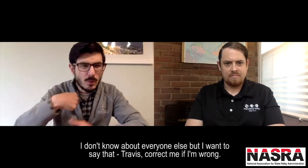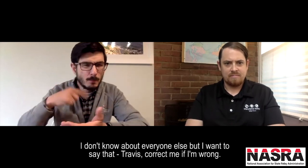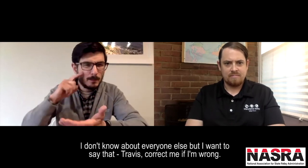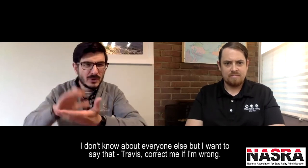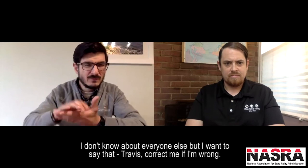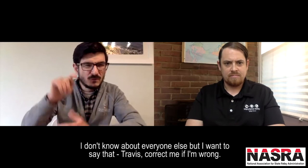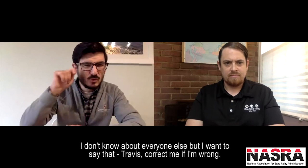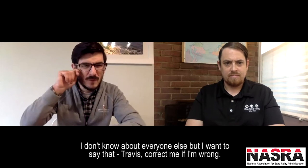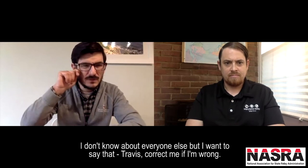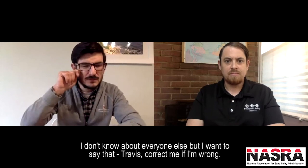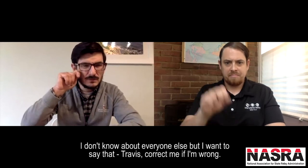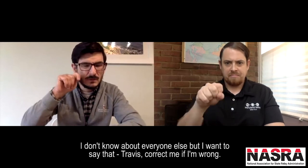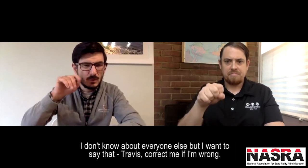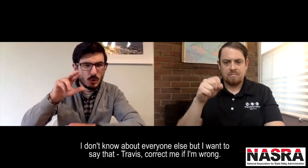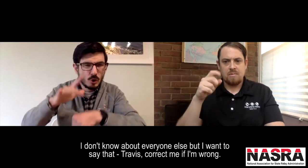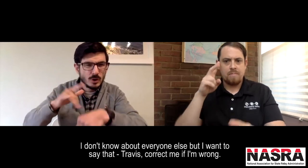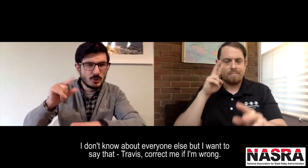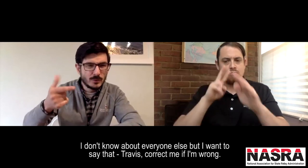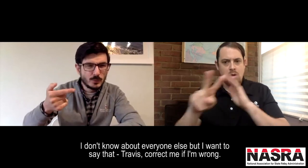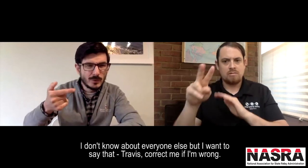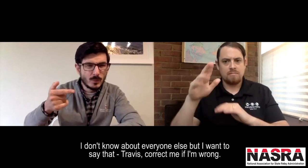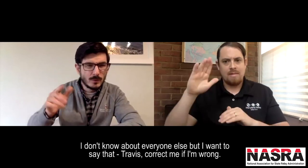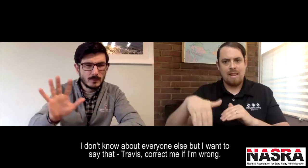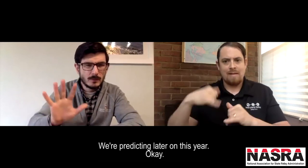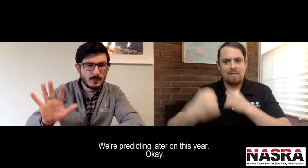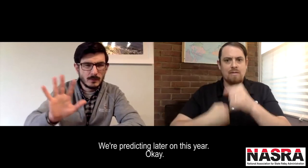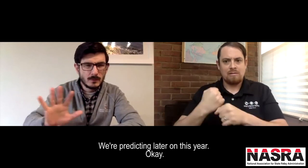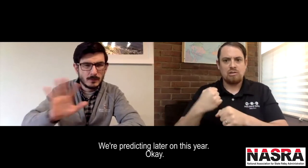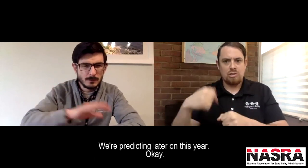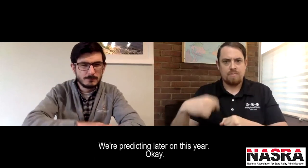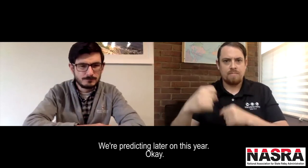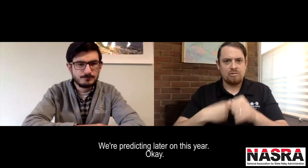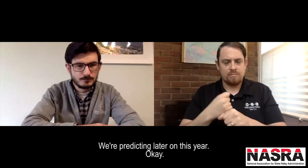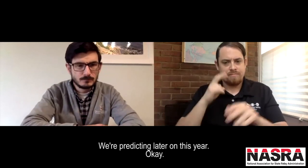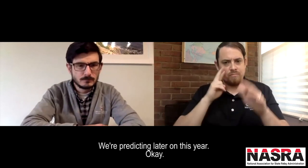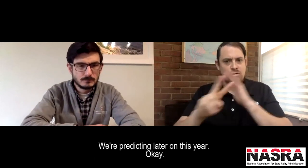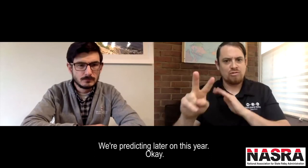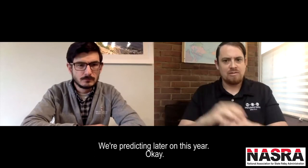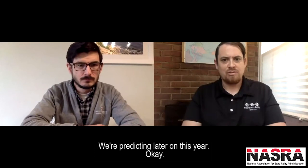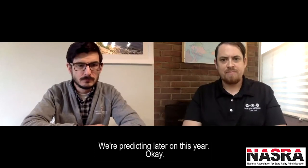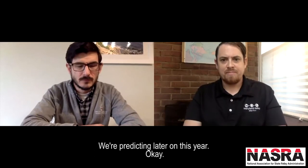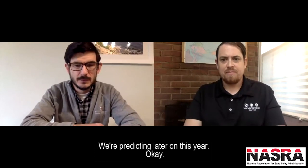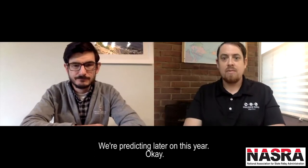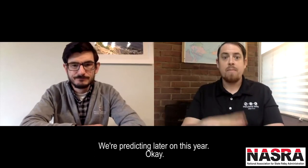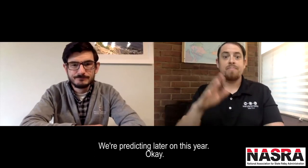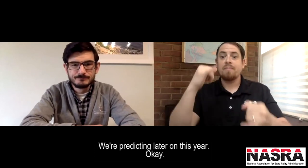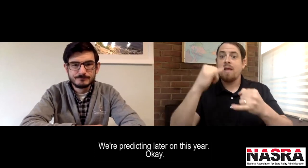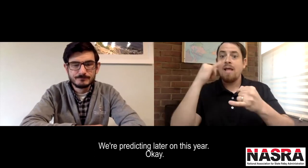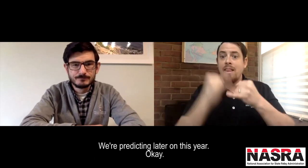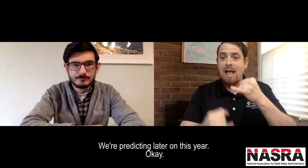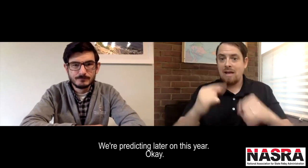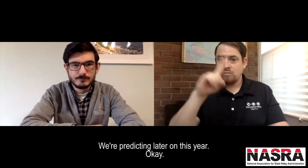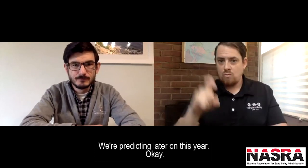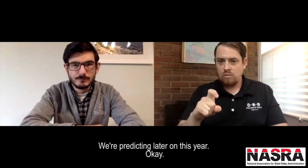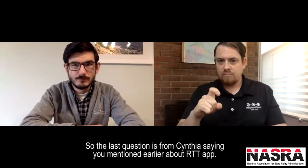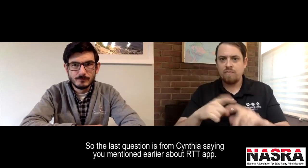but I want to say that, Travis, correct me if I'm wrong, early 2021. We're predicting later on this year. Yeah, later in